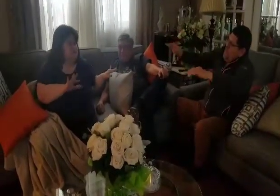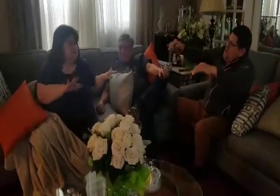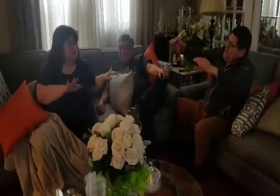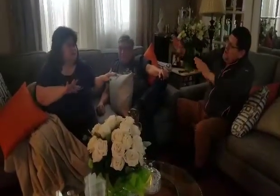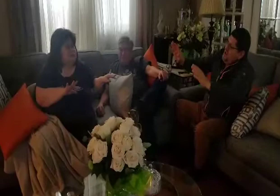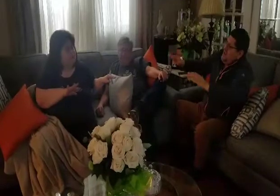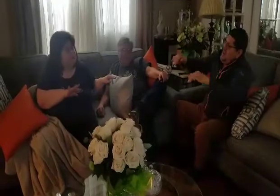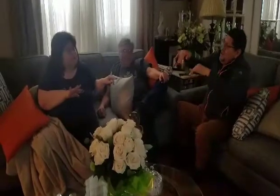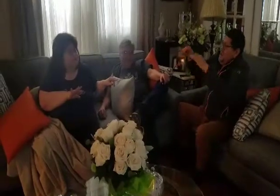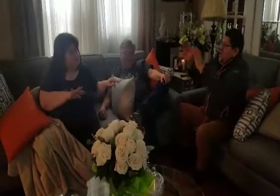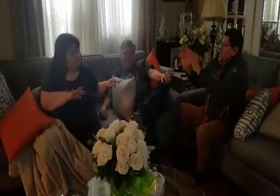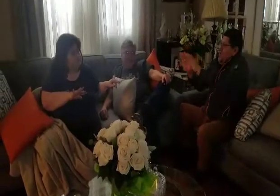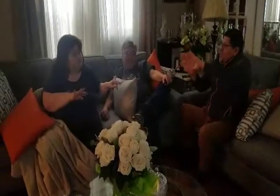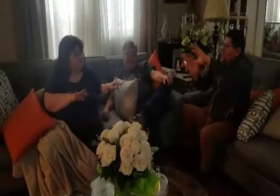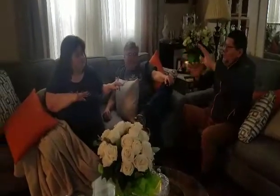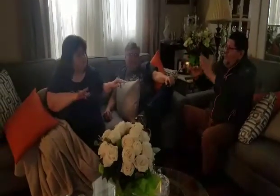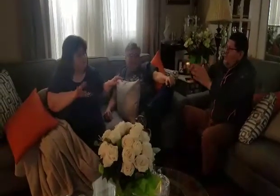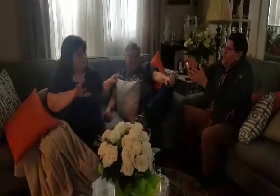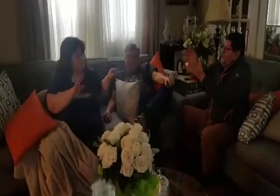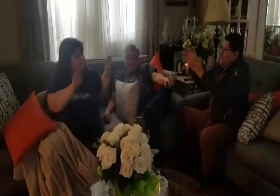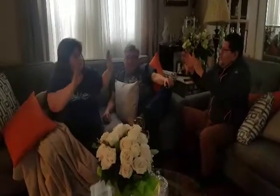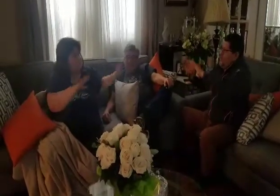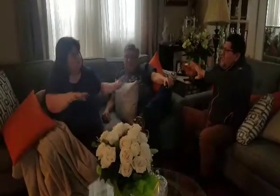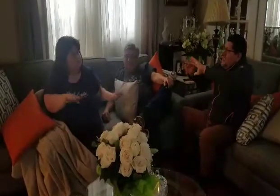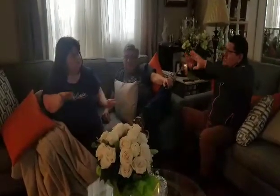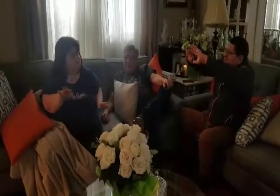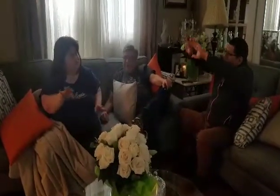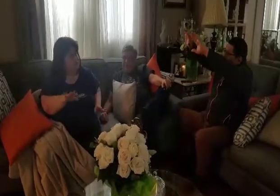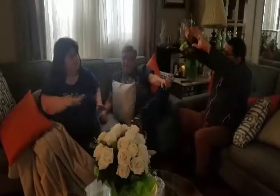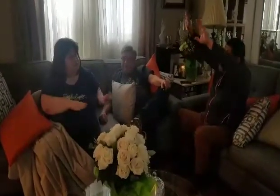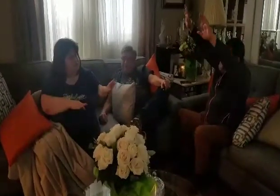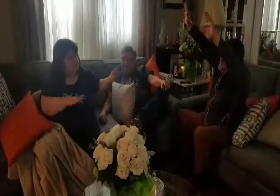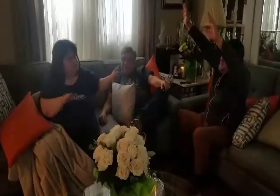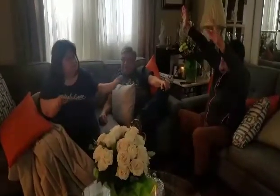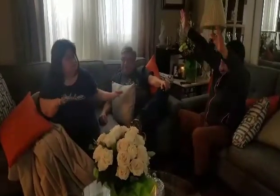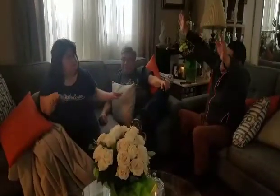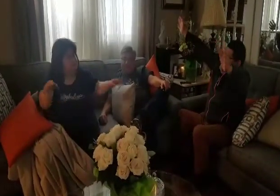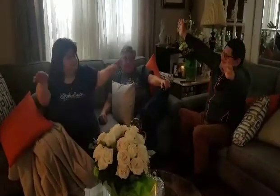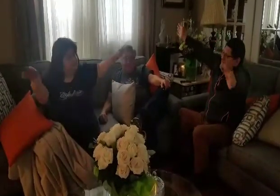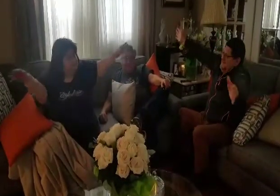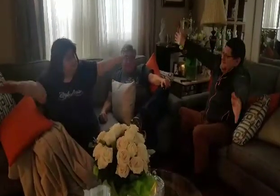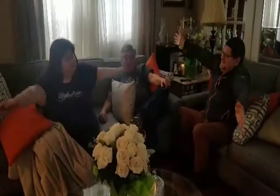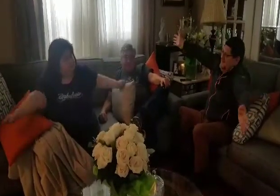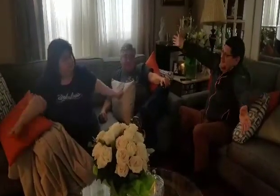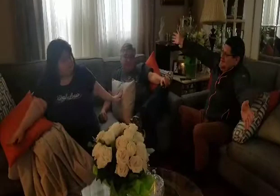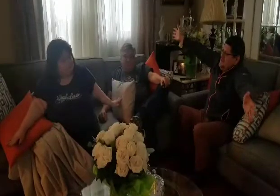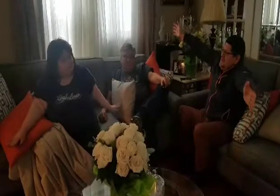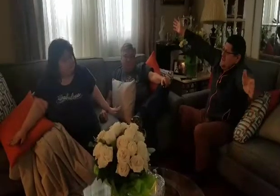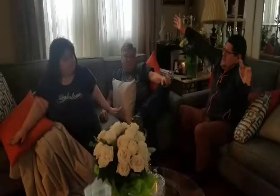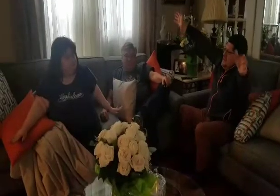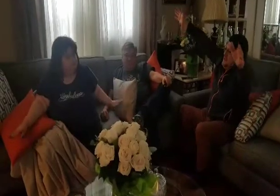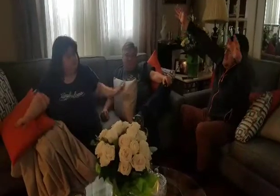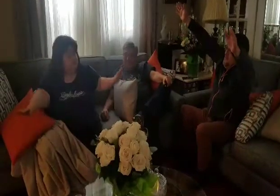Over the rainbow, way up